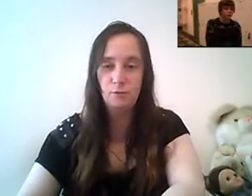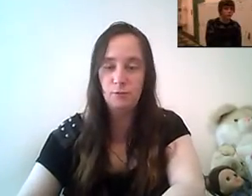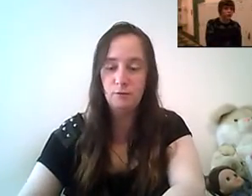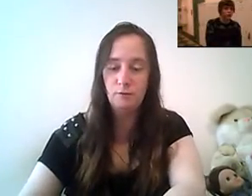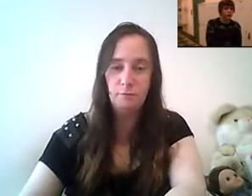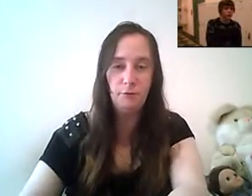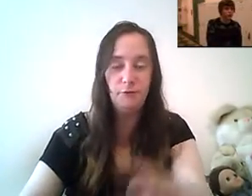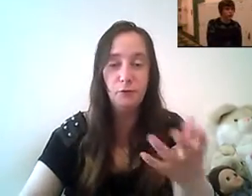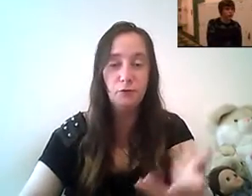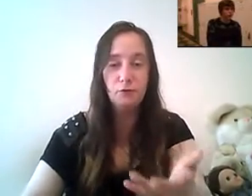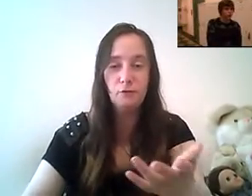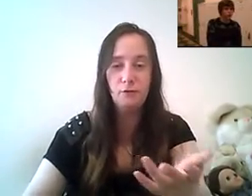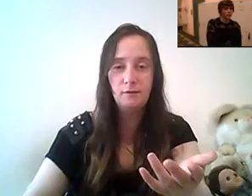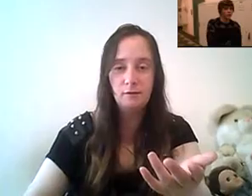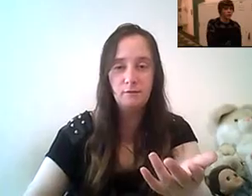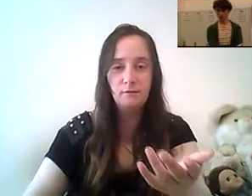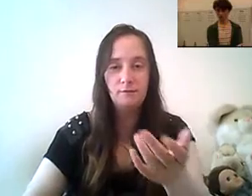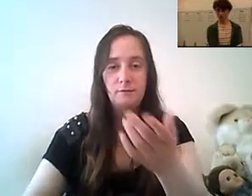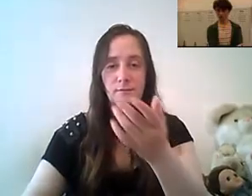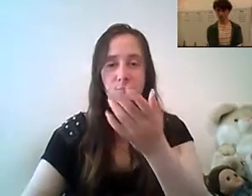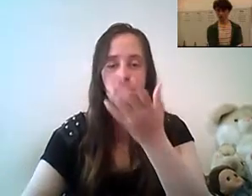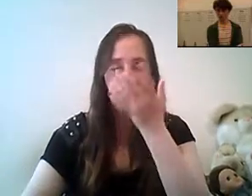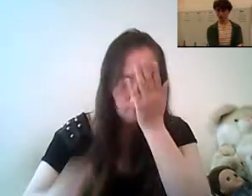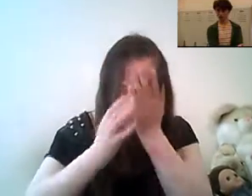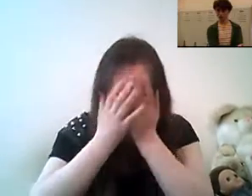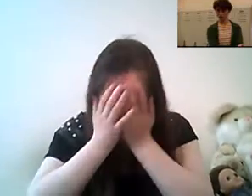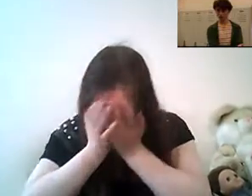we don't even know the library and it's it's all on tape